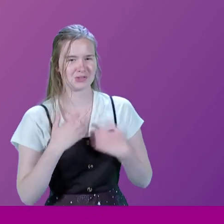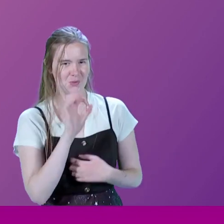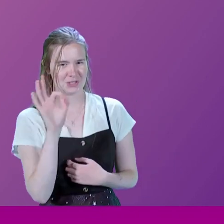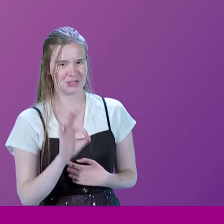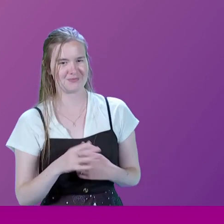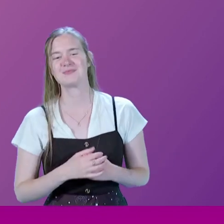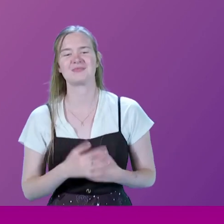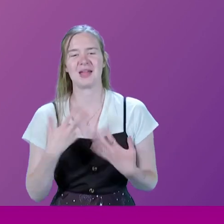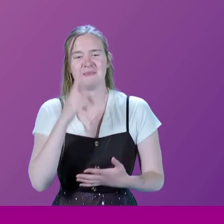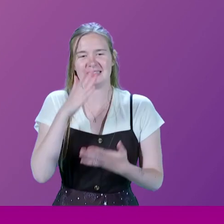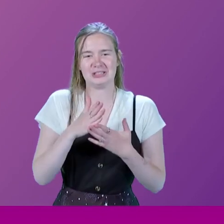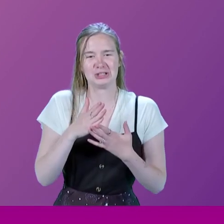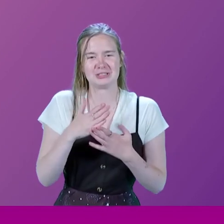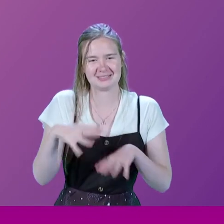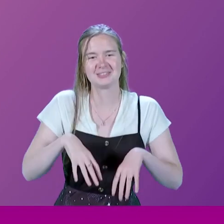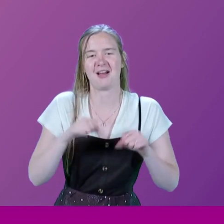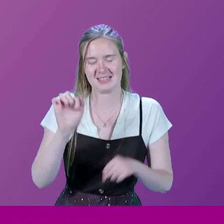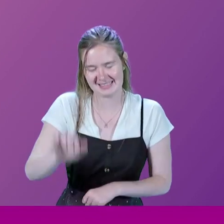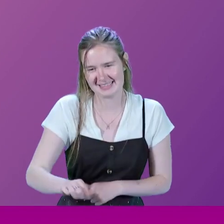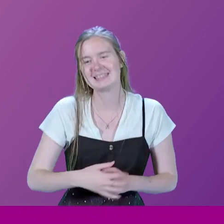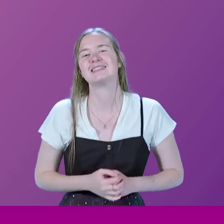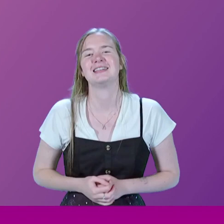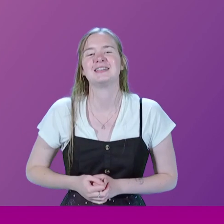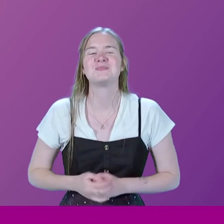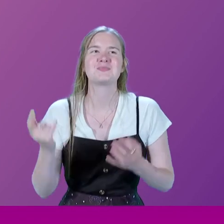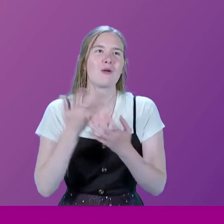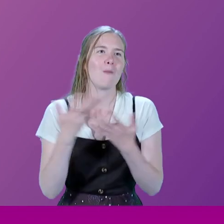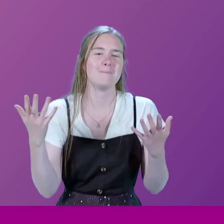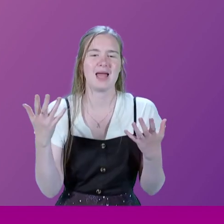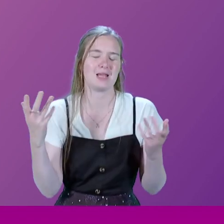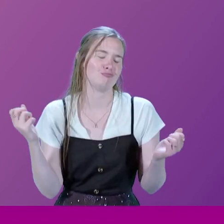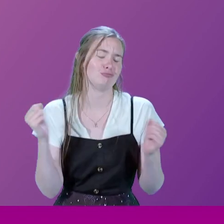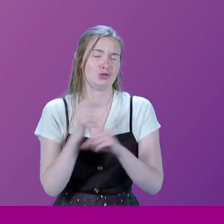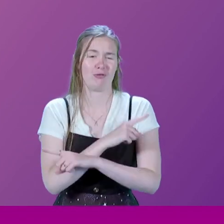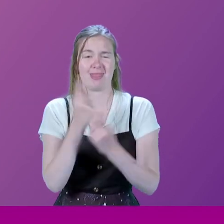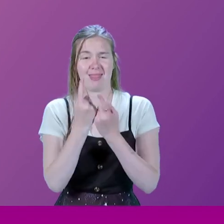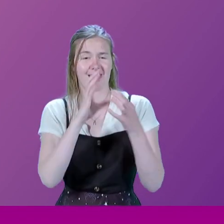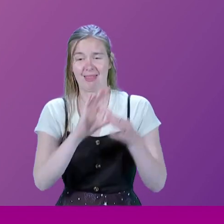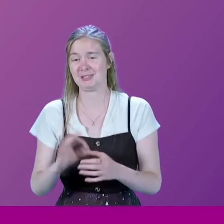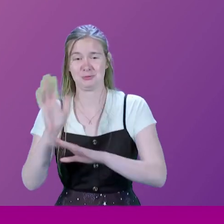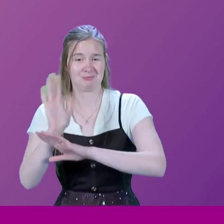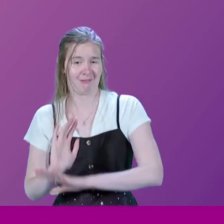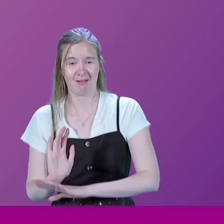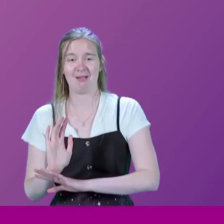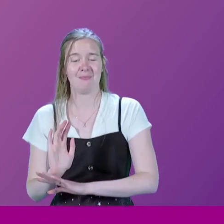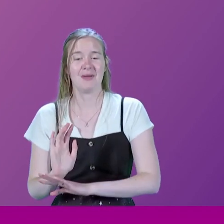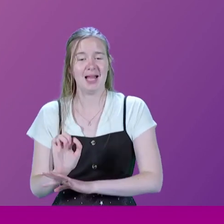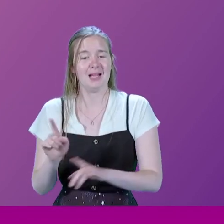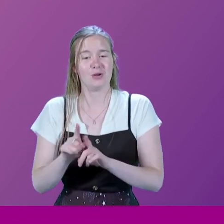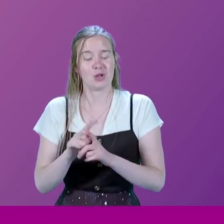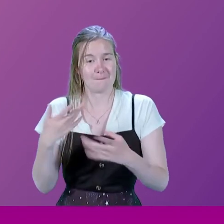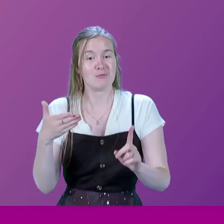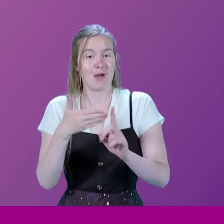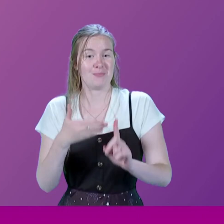a decision at the beginning. I mean, there are many absurdities in television and they are well